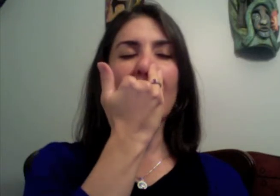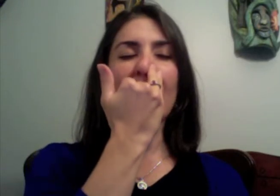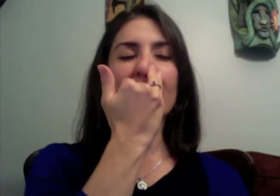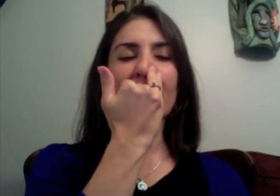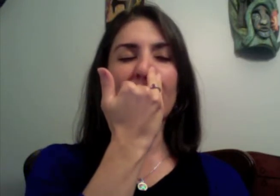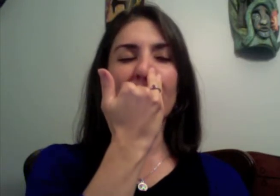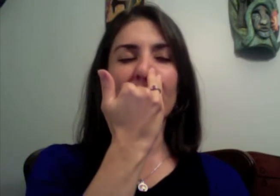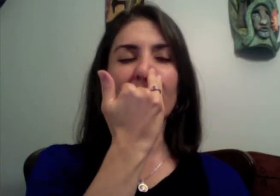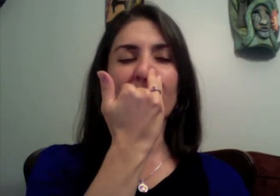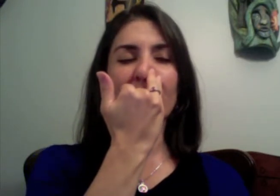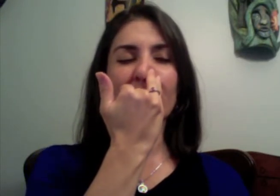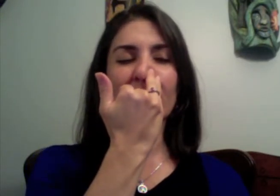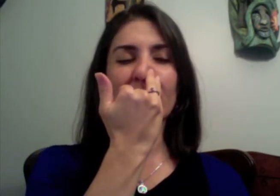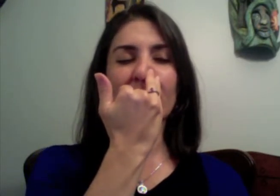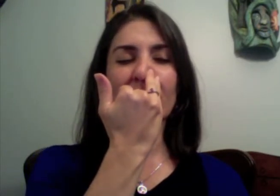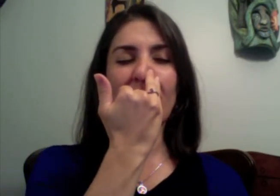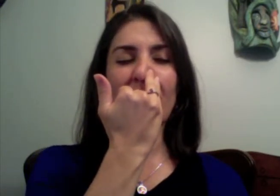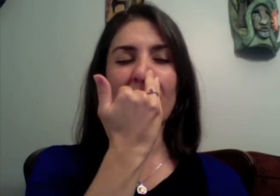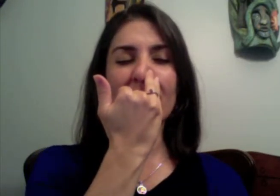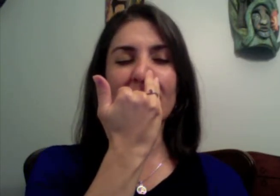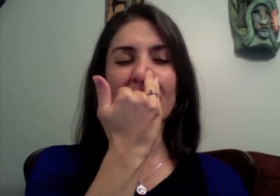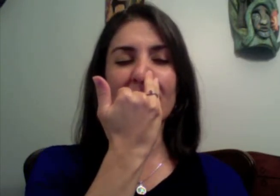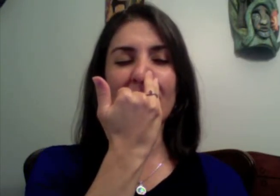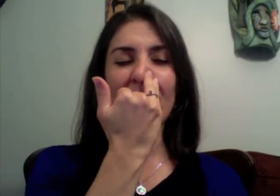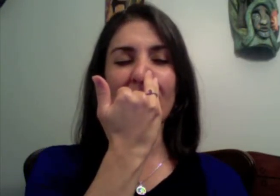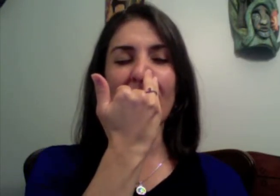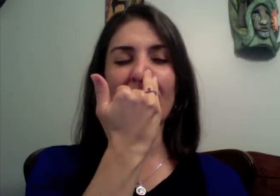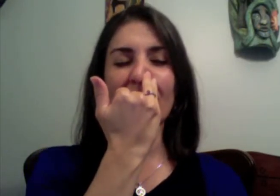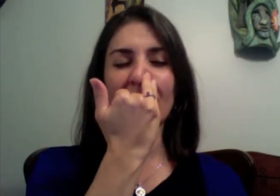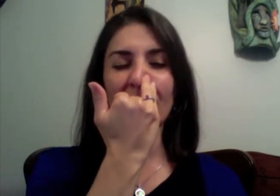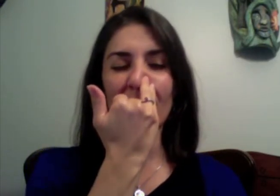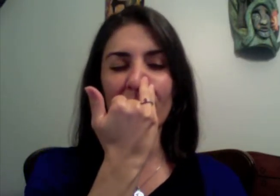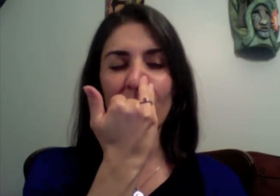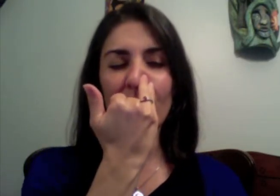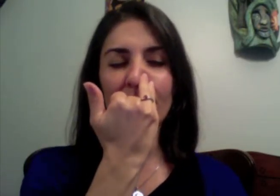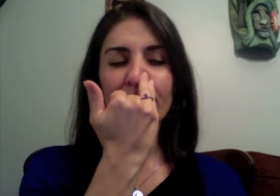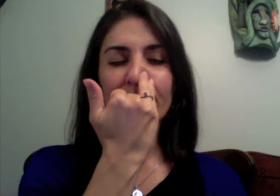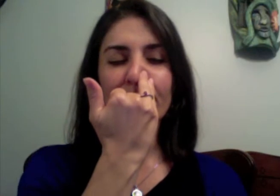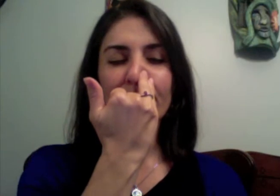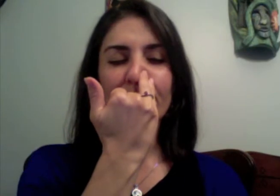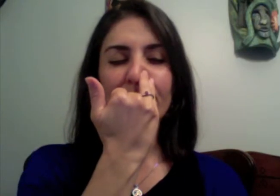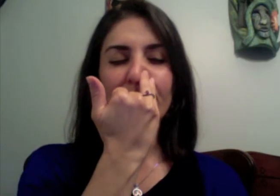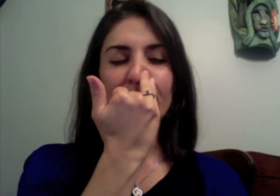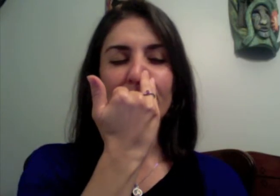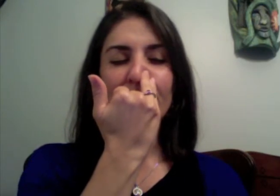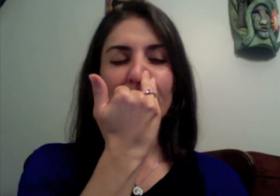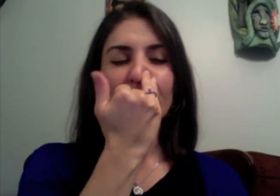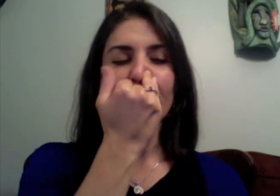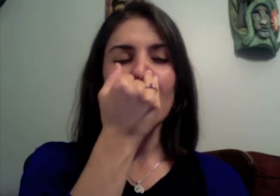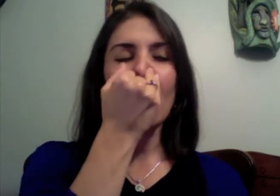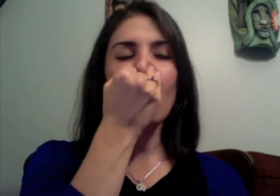exhale, 5, 6, 7, 8, inhale 4, hold,